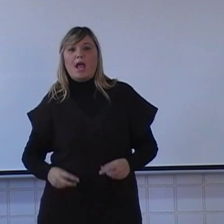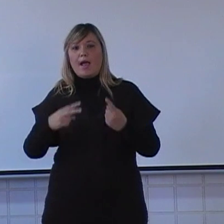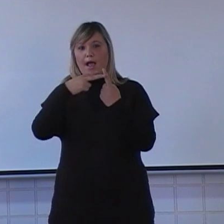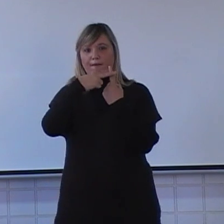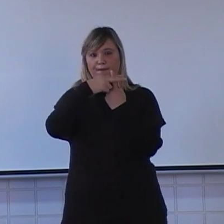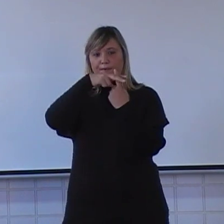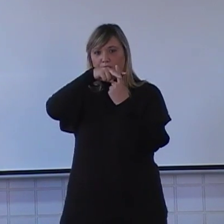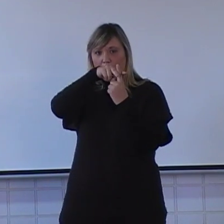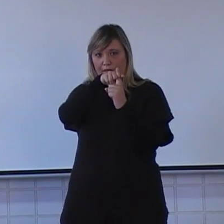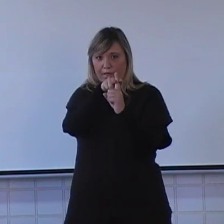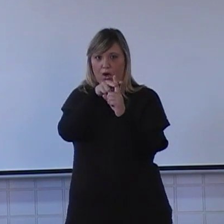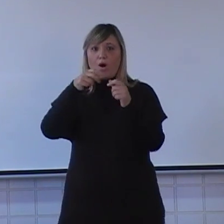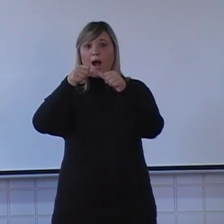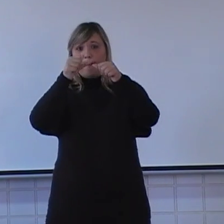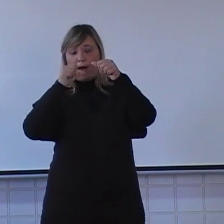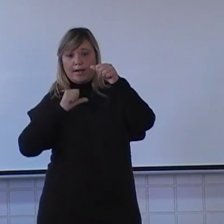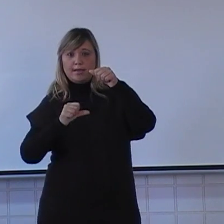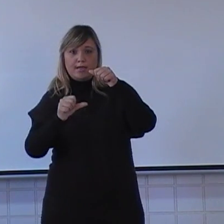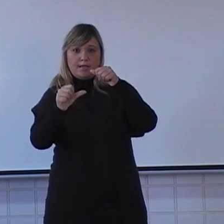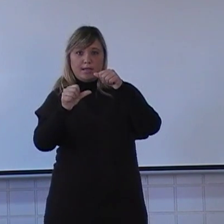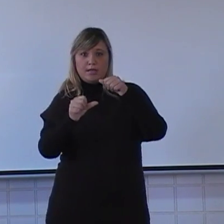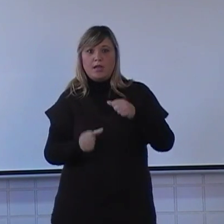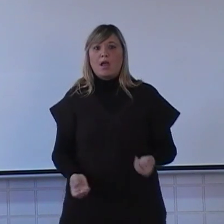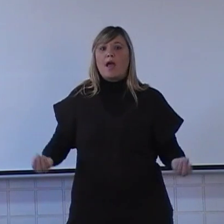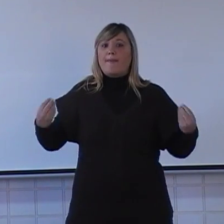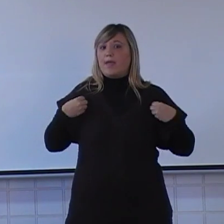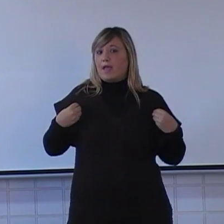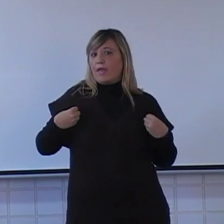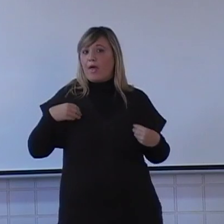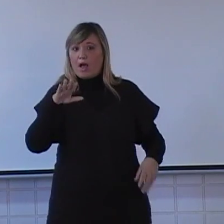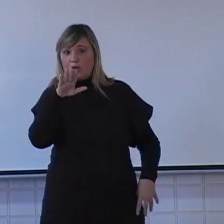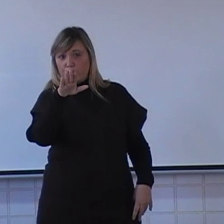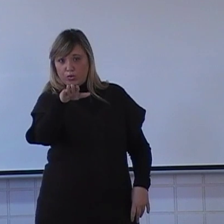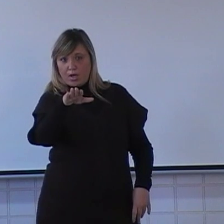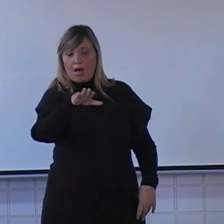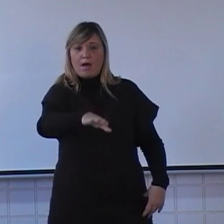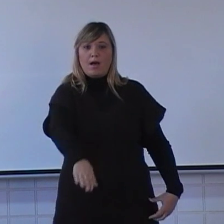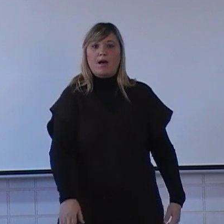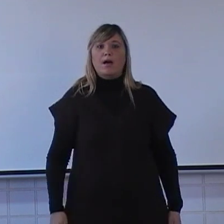meet the world, and from that moment,